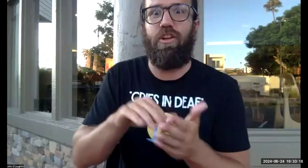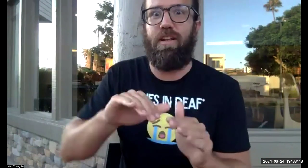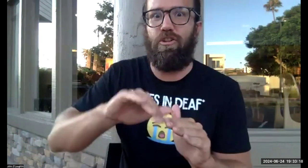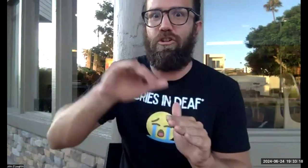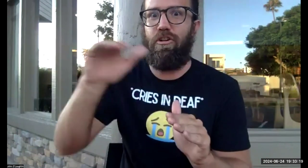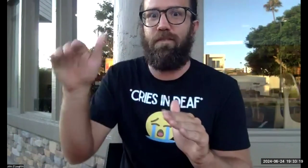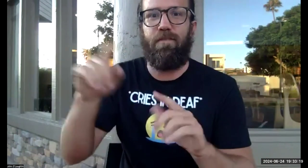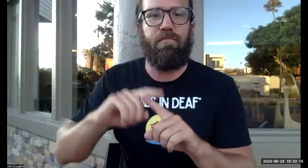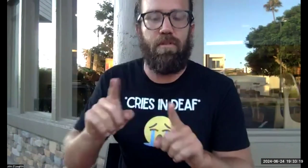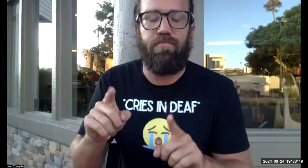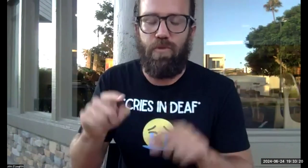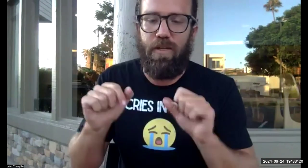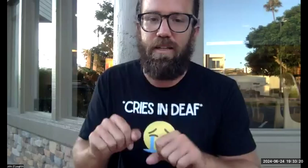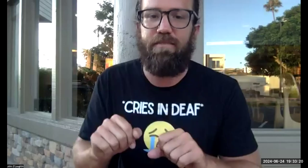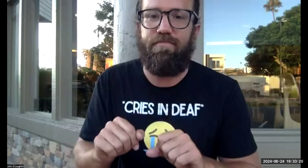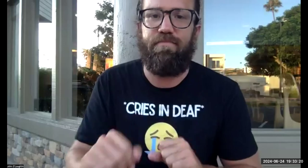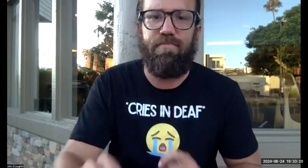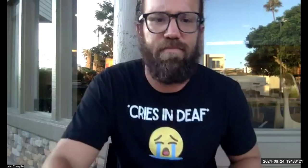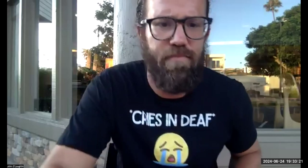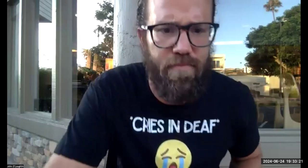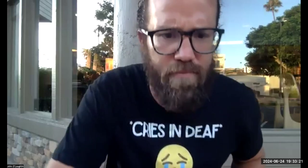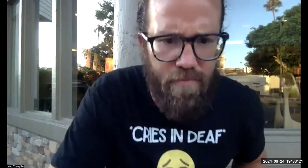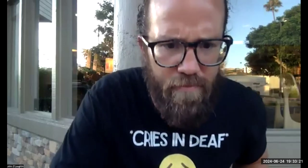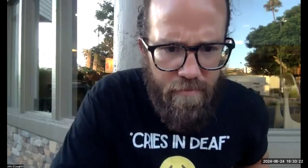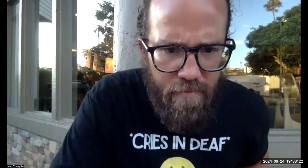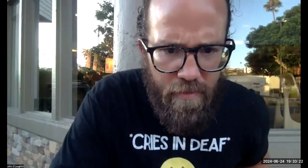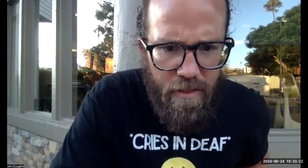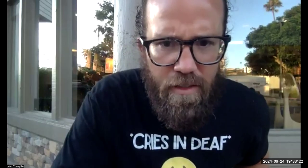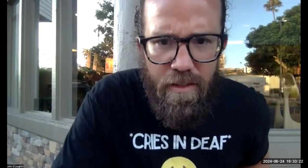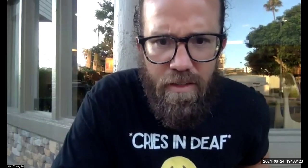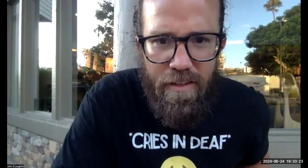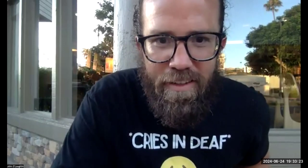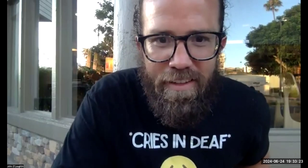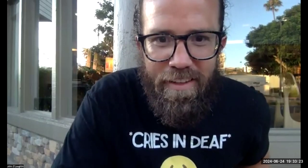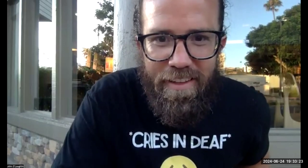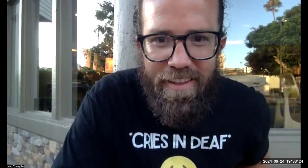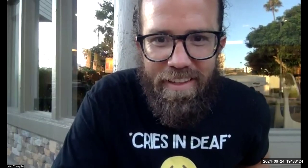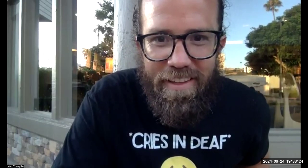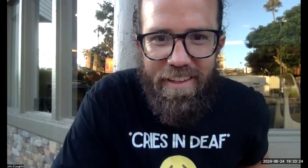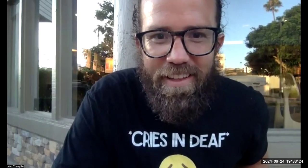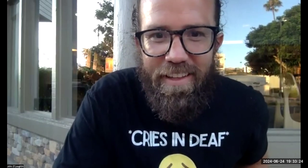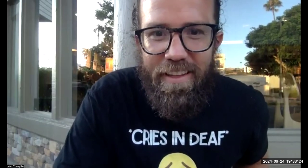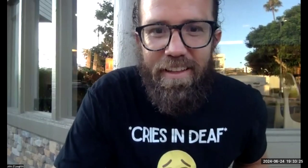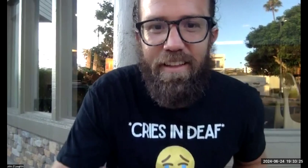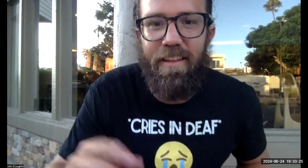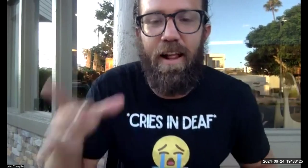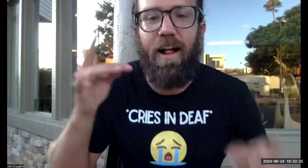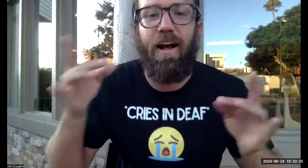it may feel like you're learning, you know, there's a learning curve, but you'll be able to succeed. I have a